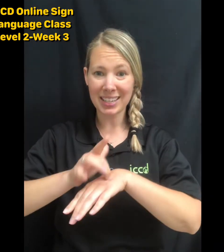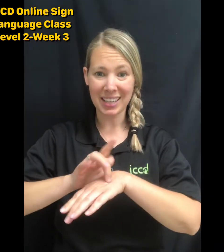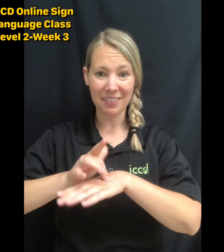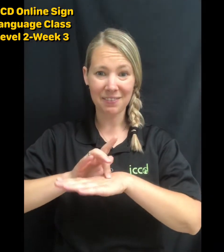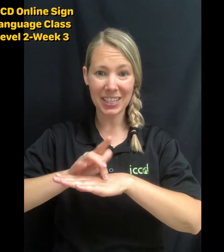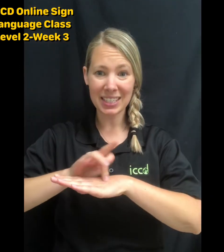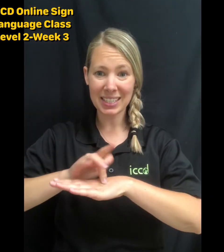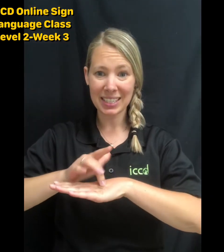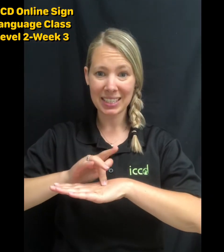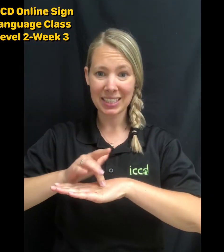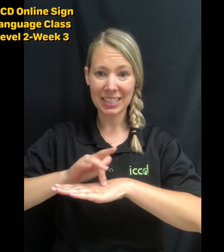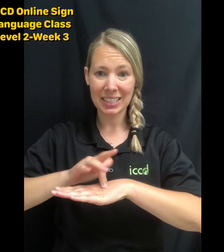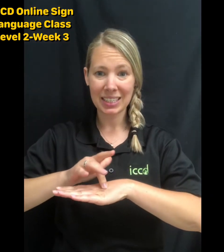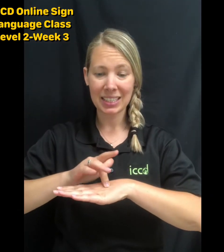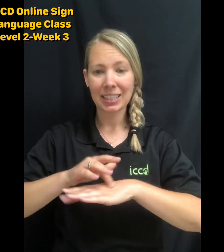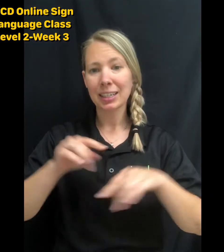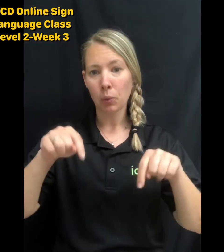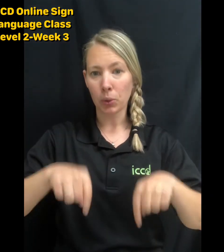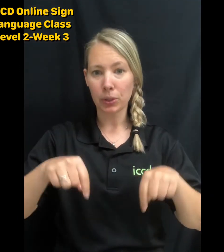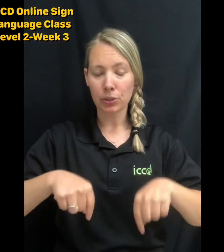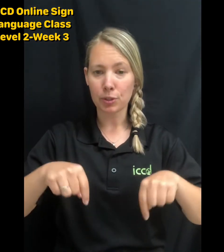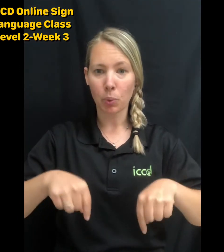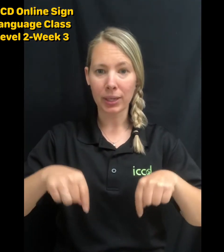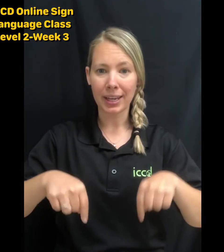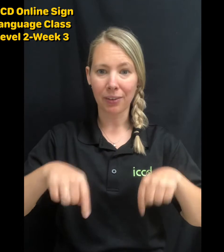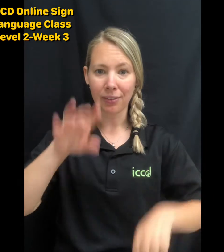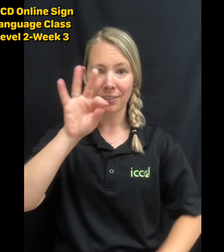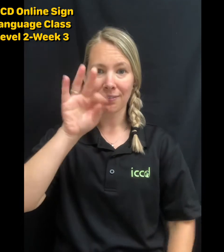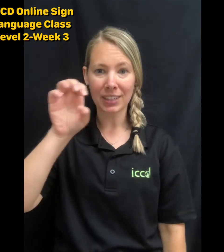sign feet, where you can just point down feet.